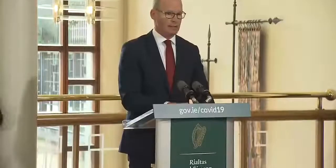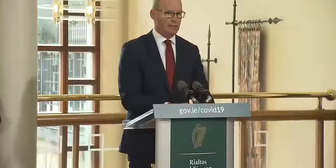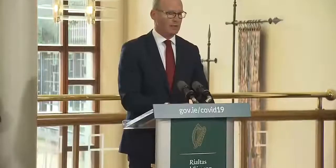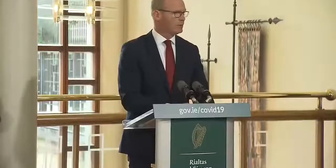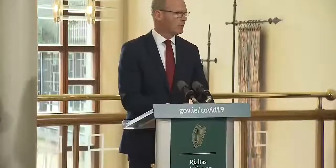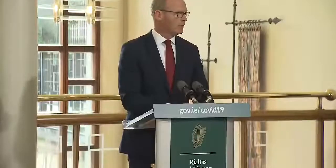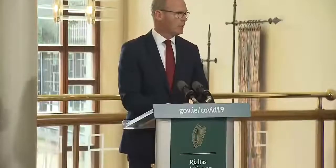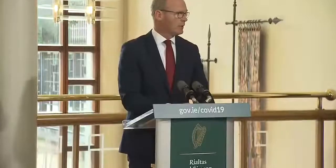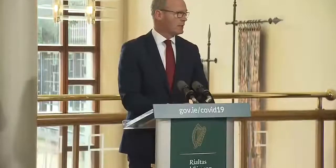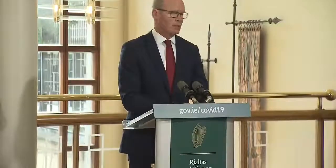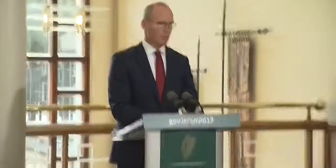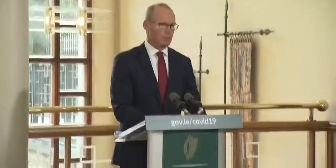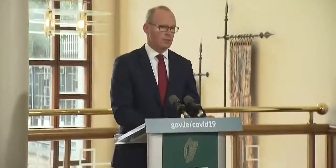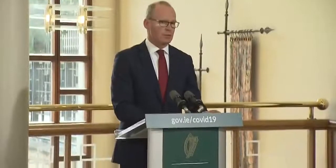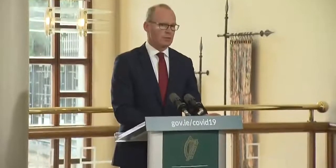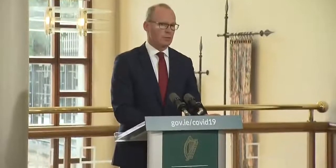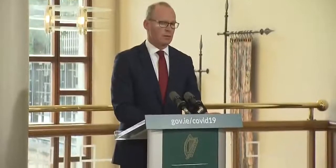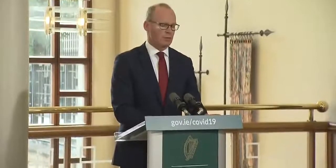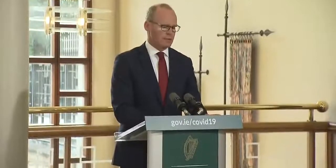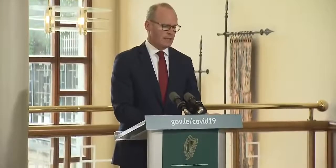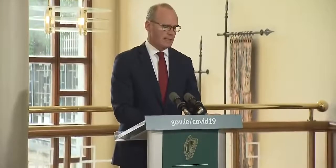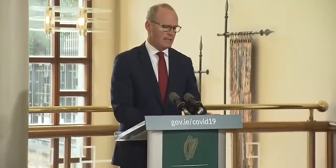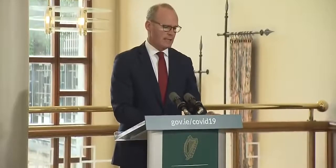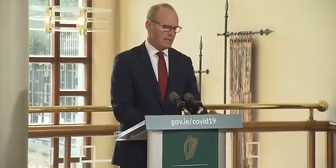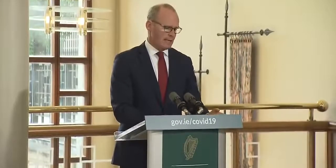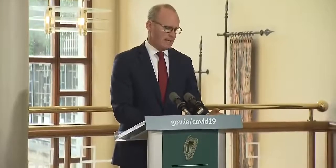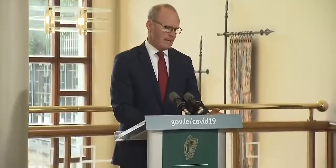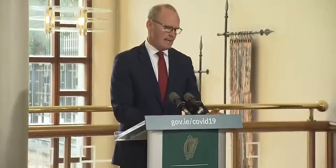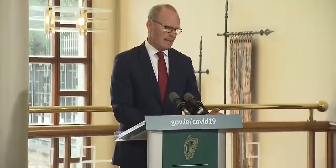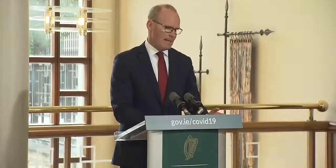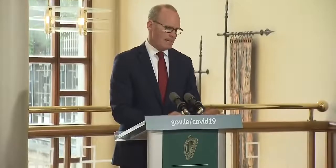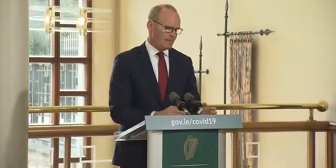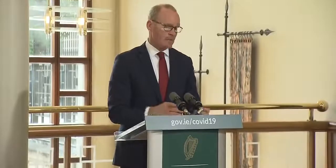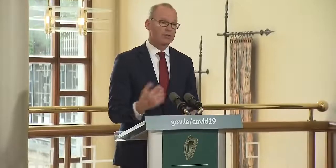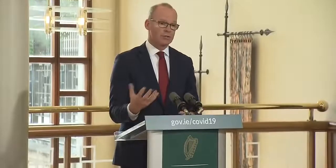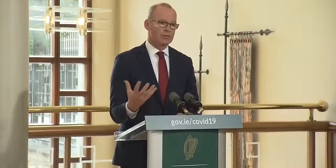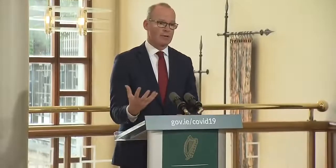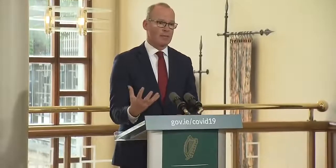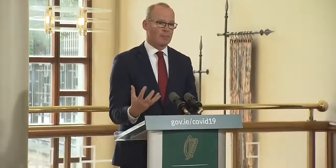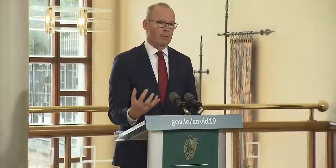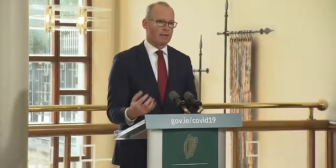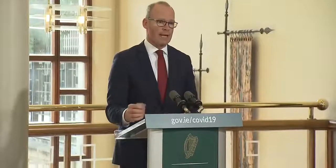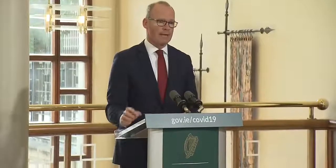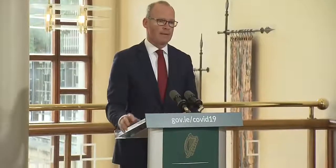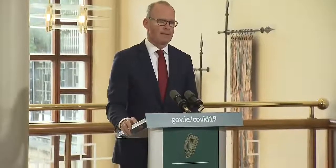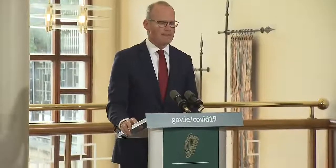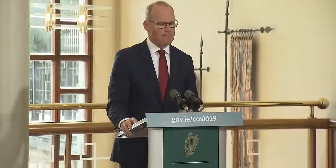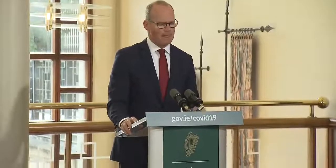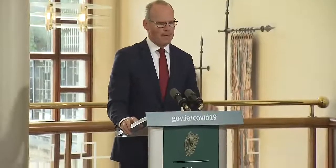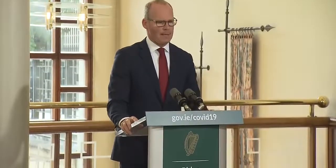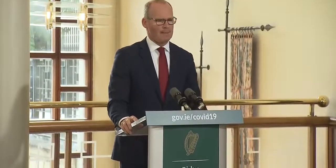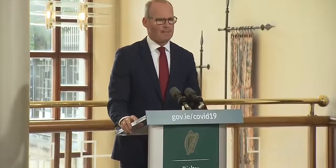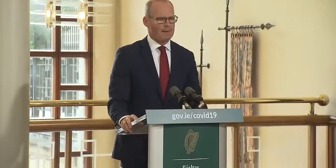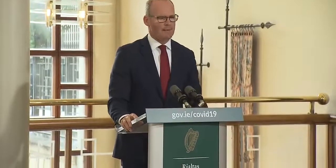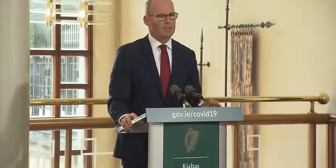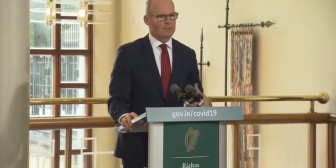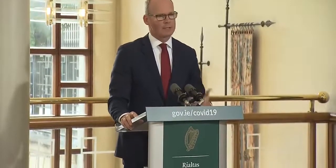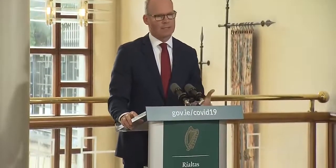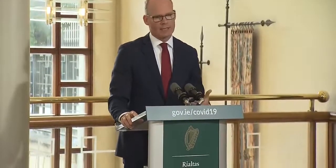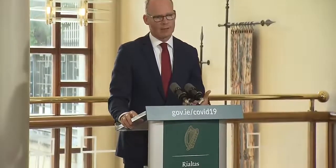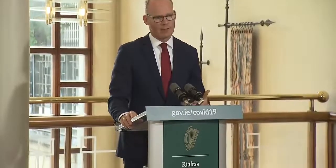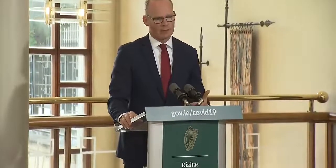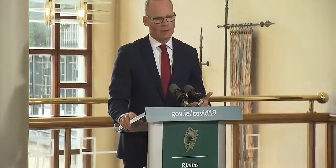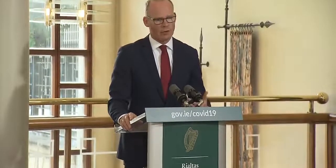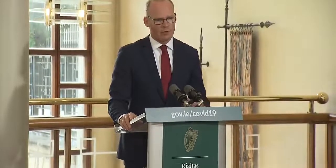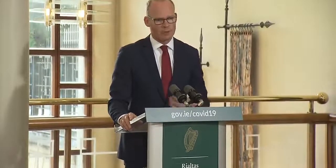including in the eu in some countries where we're seeing um clusters develop again and that's